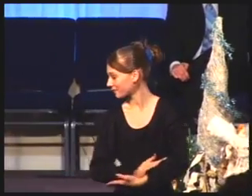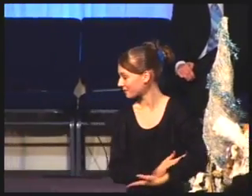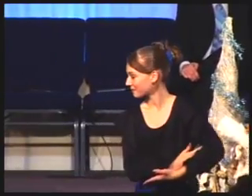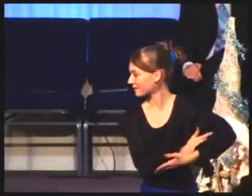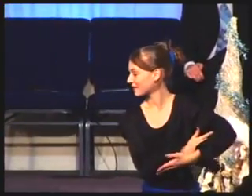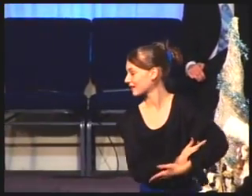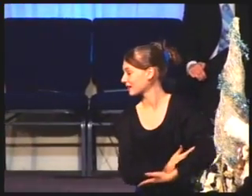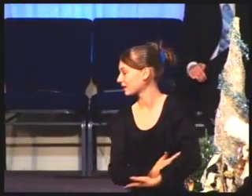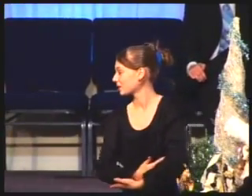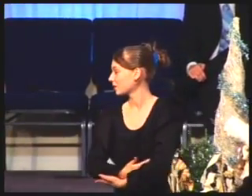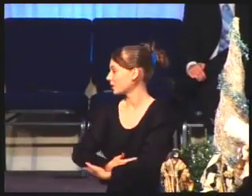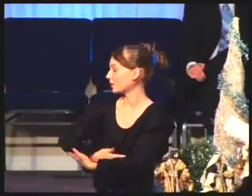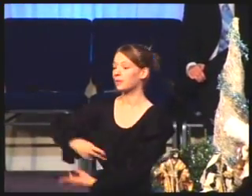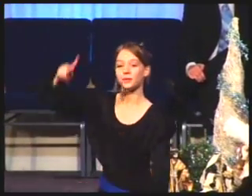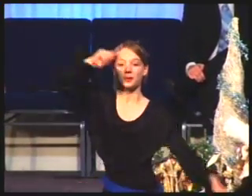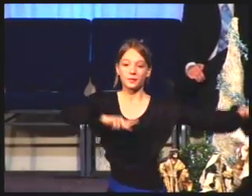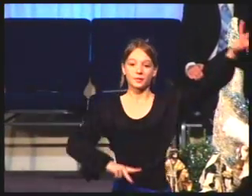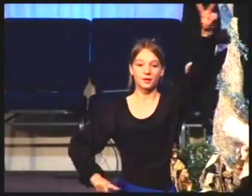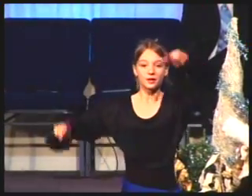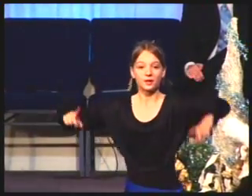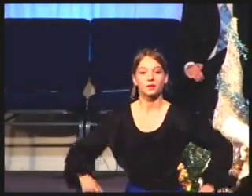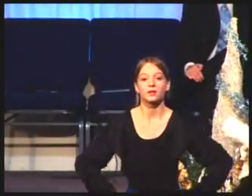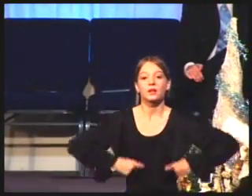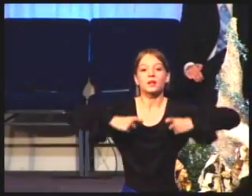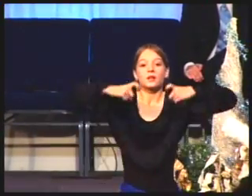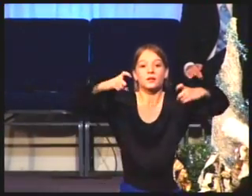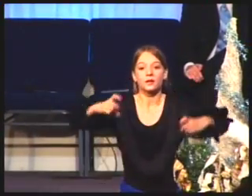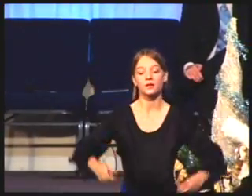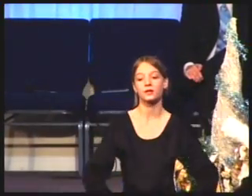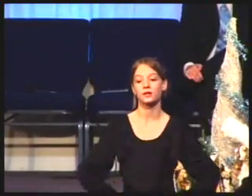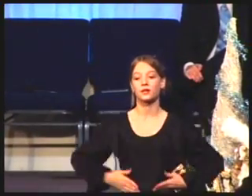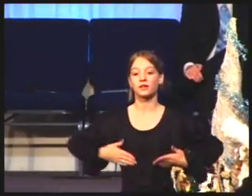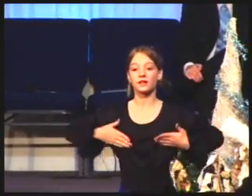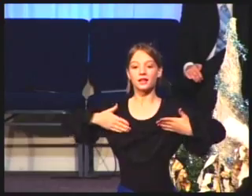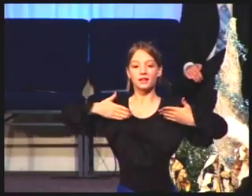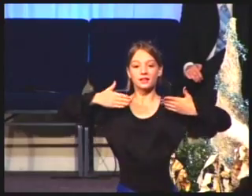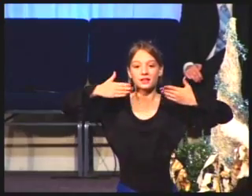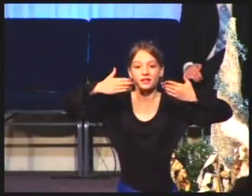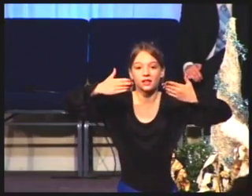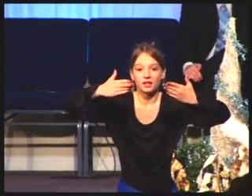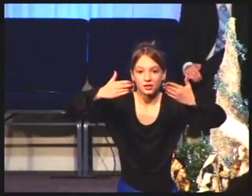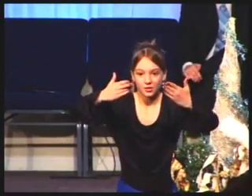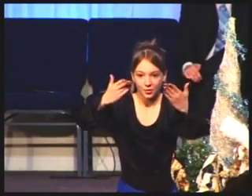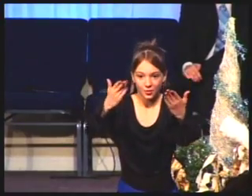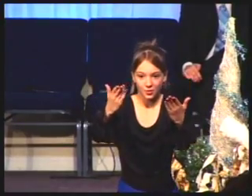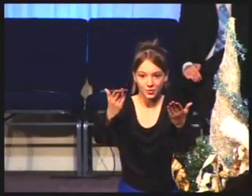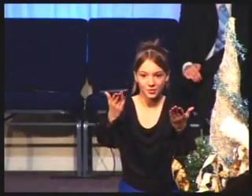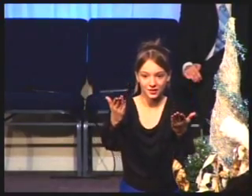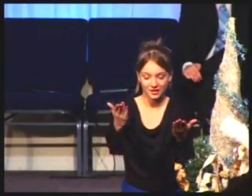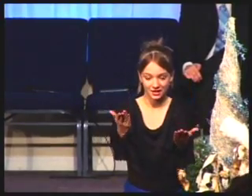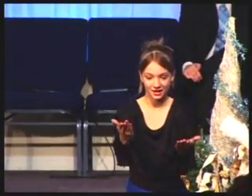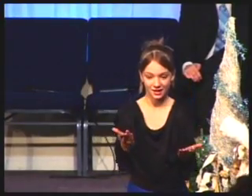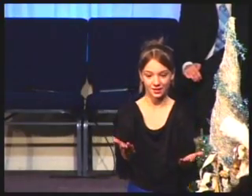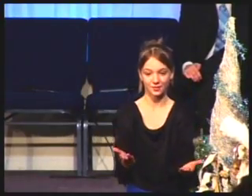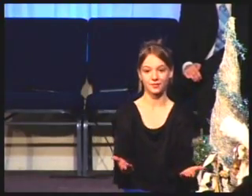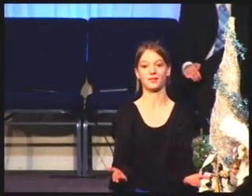So bring Him incense, gold and